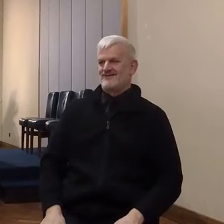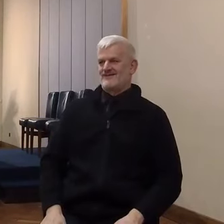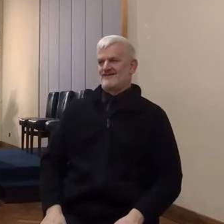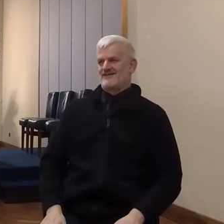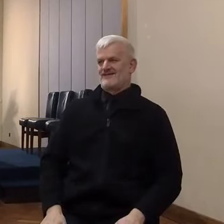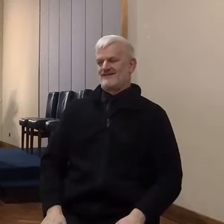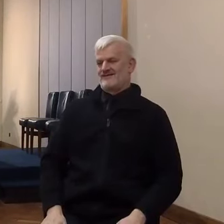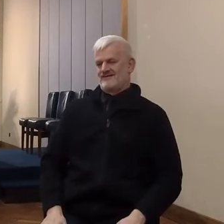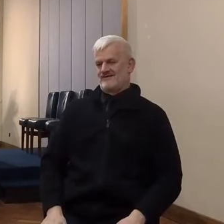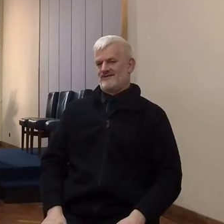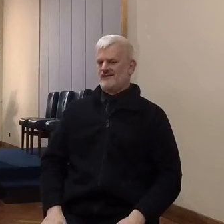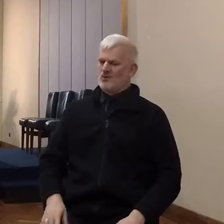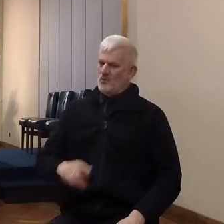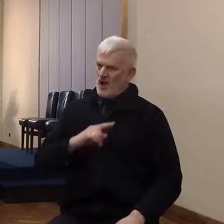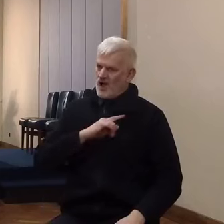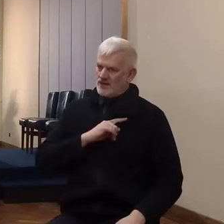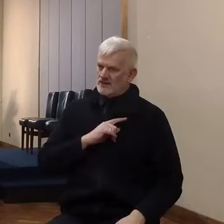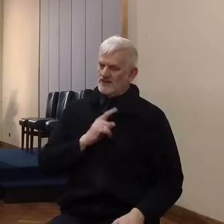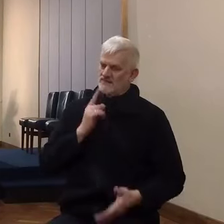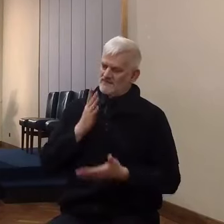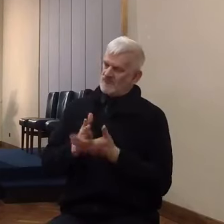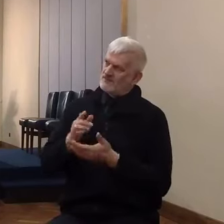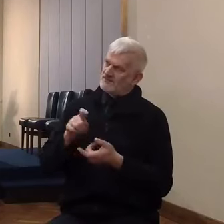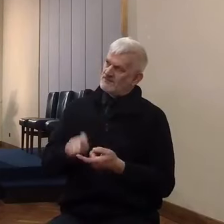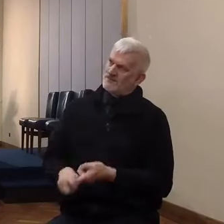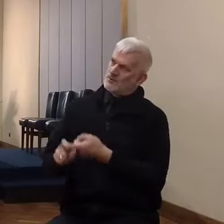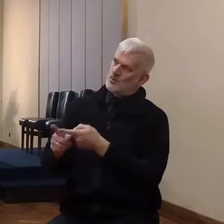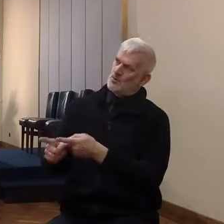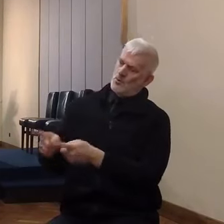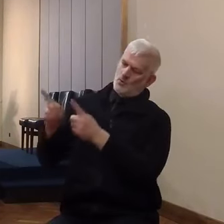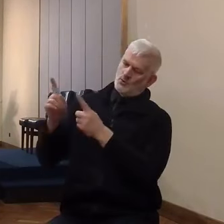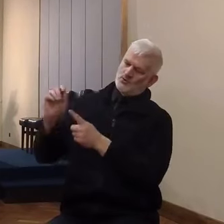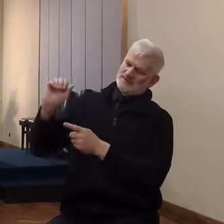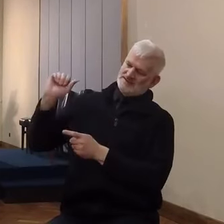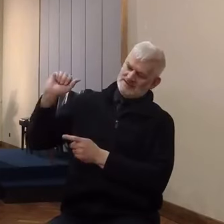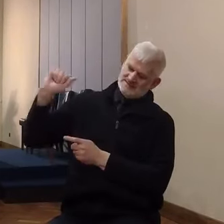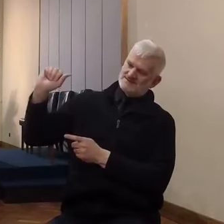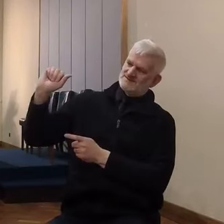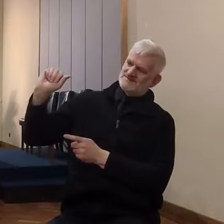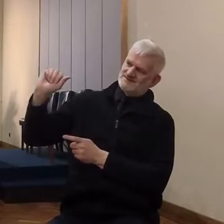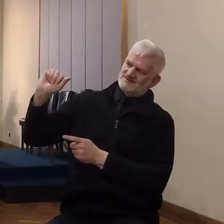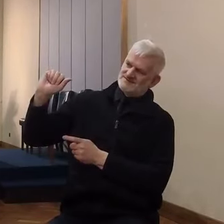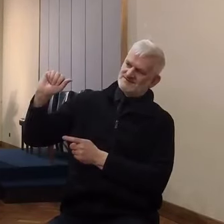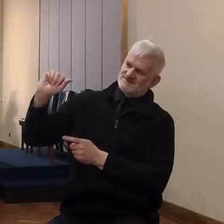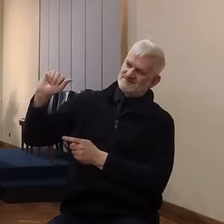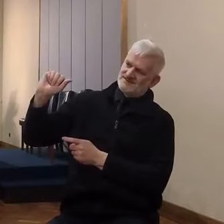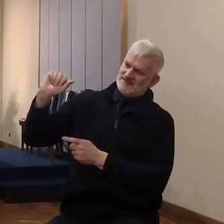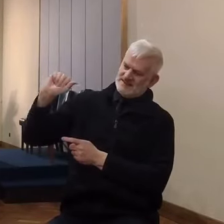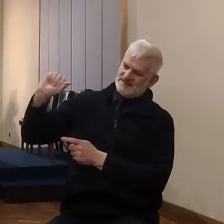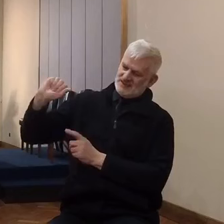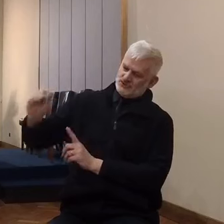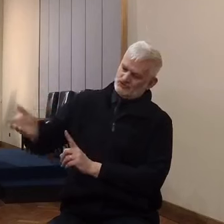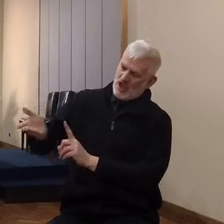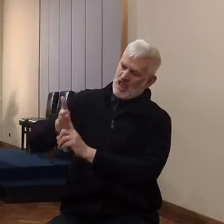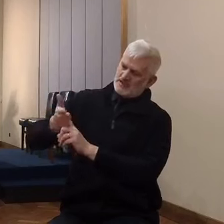honoured God's prerogative, the portion he'd chosen for himself and there were many obvious